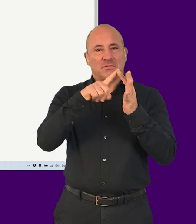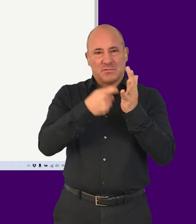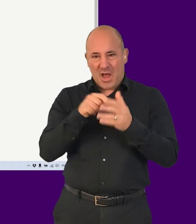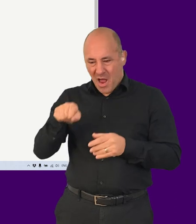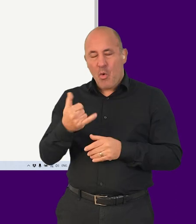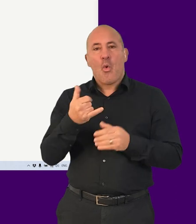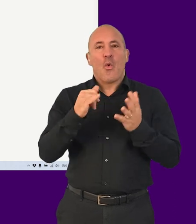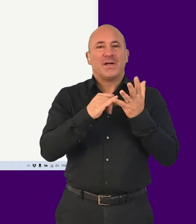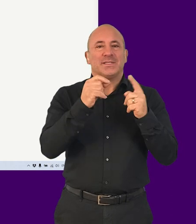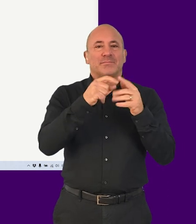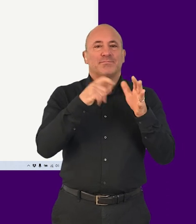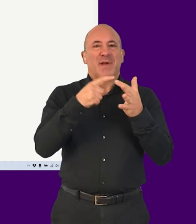activate these controls.